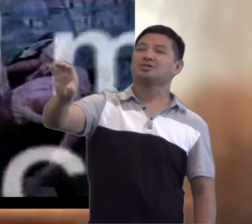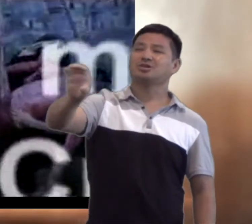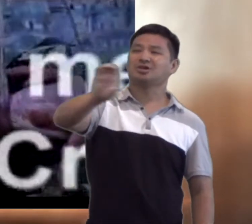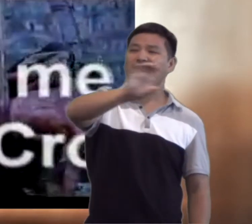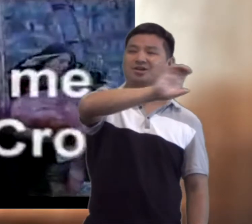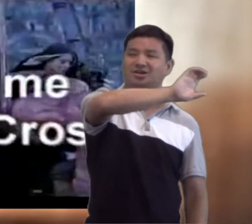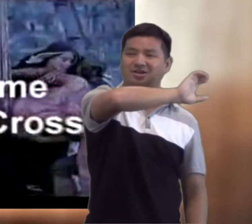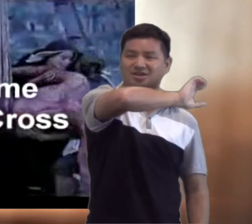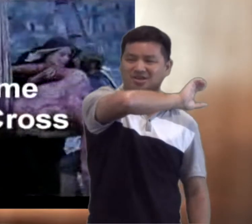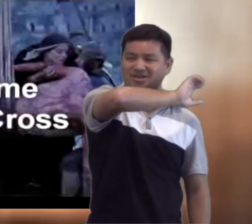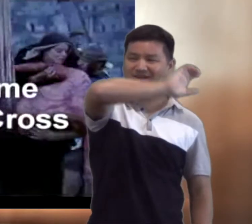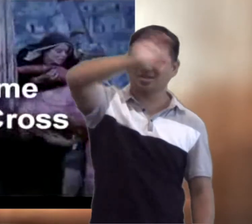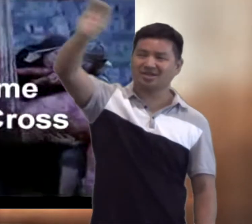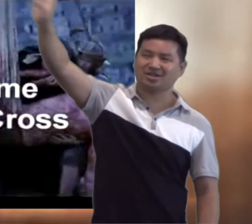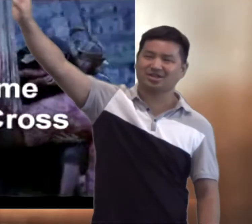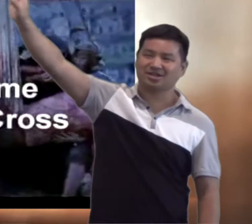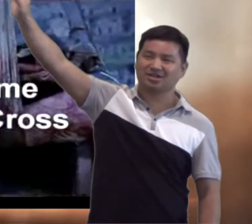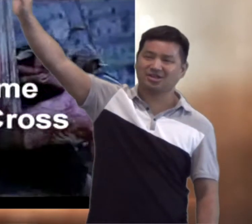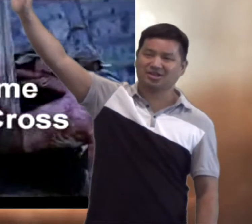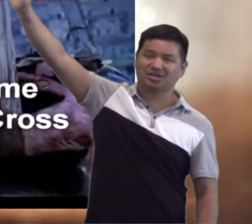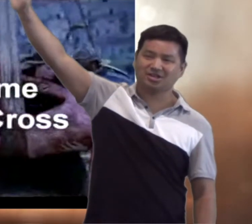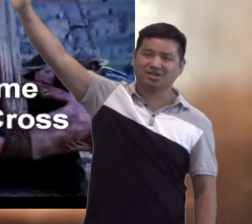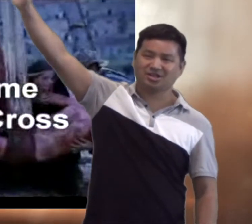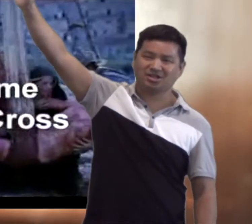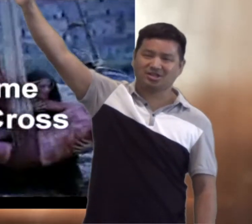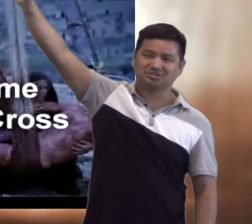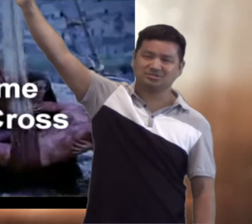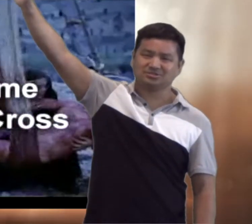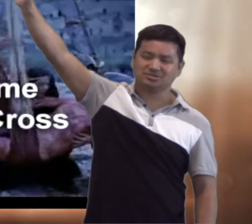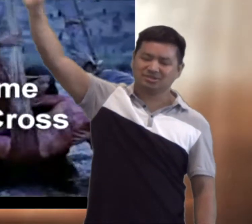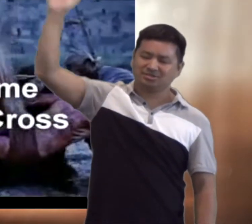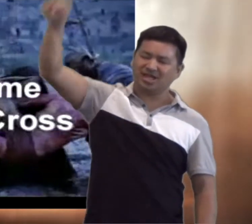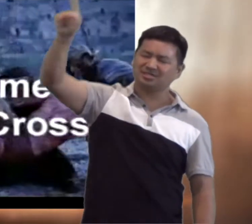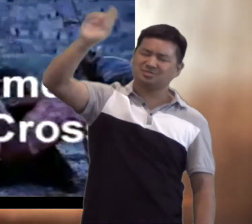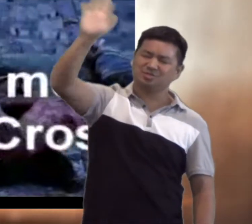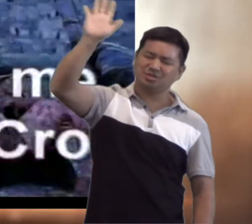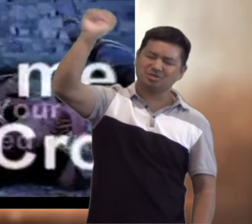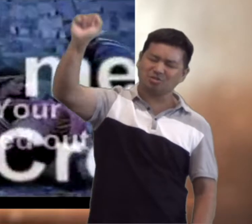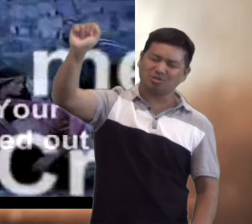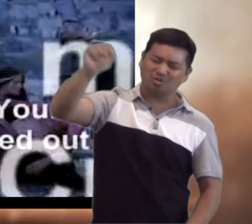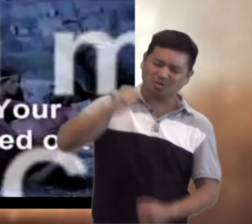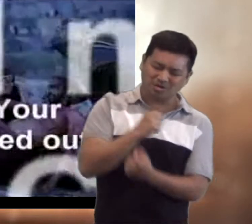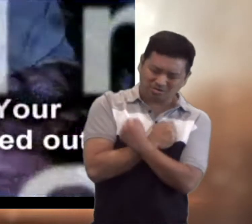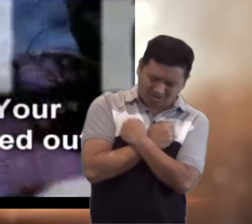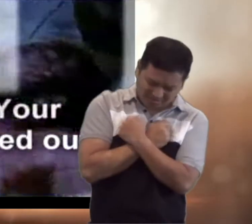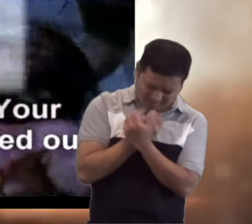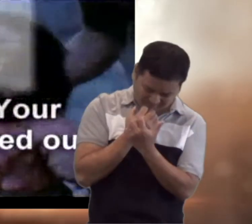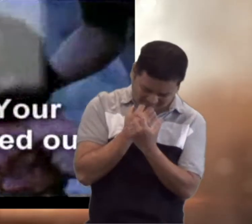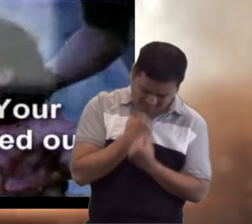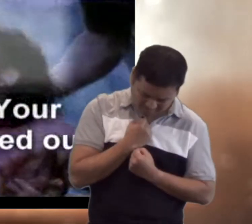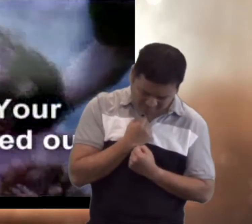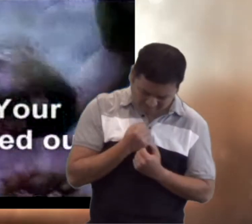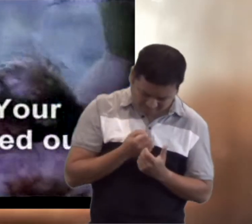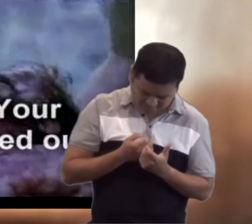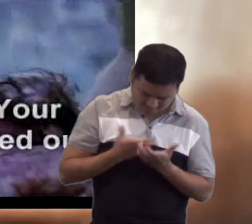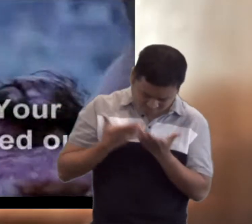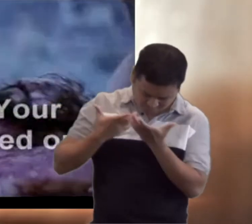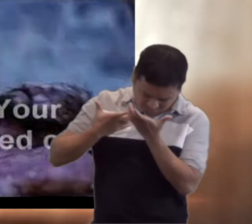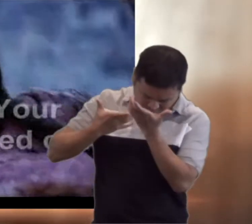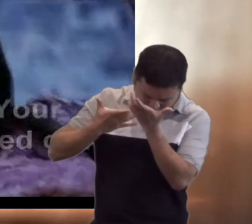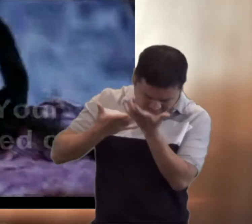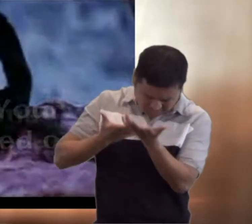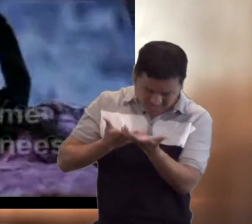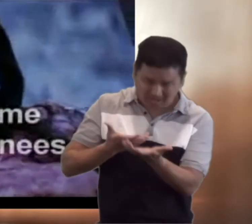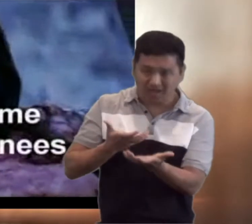Lead me, lead me to the cross where you're left for